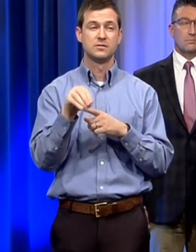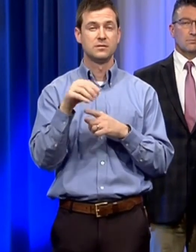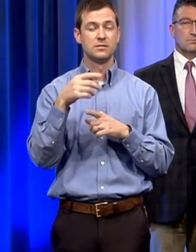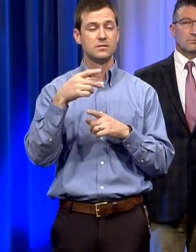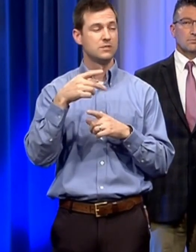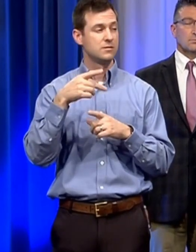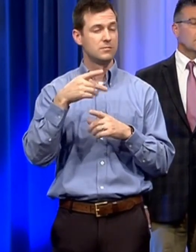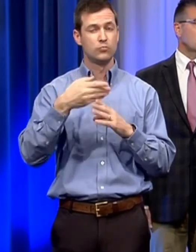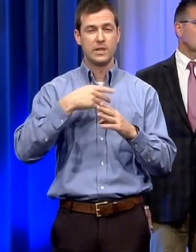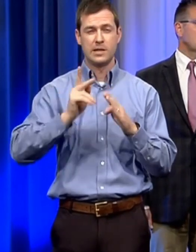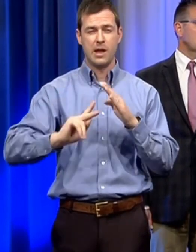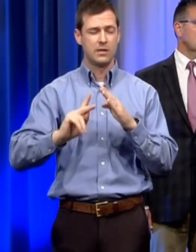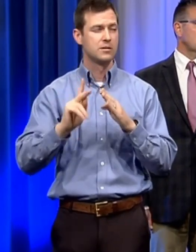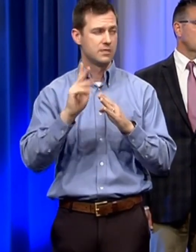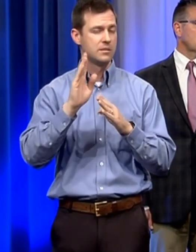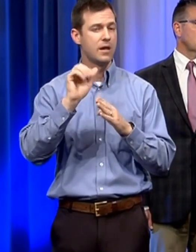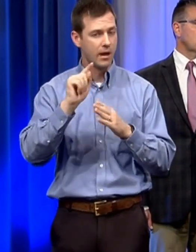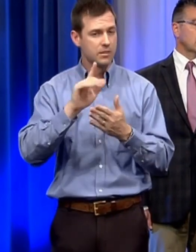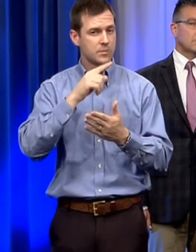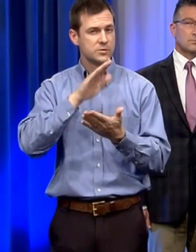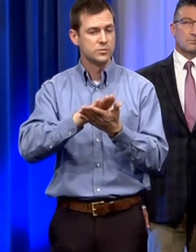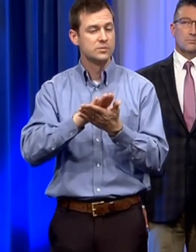public school and all of those will be closed